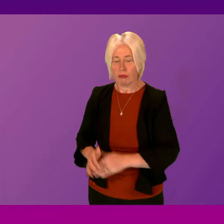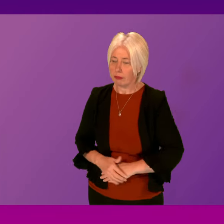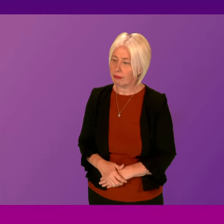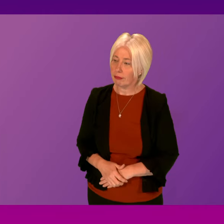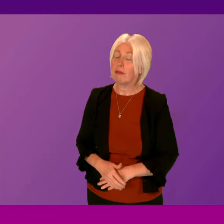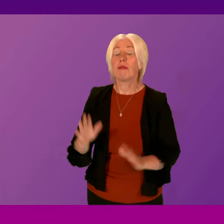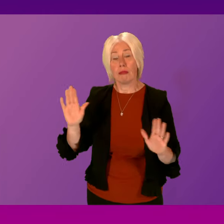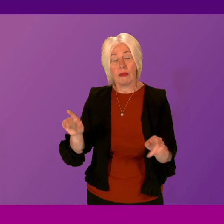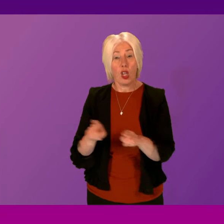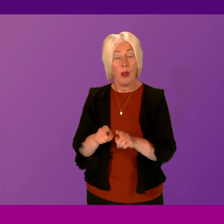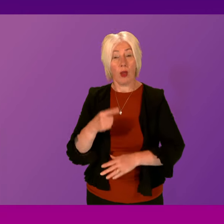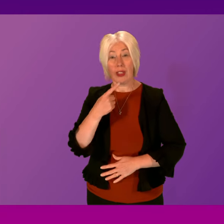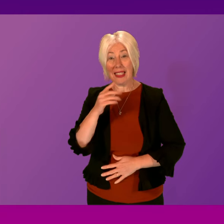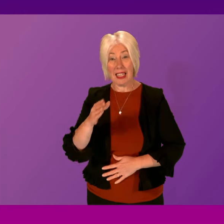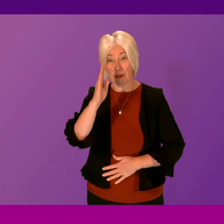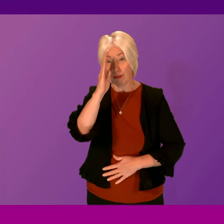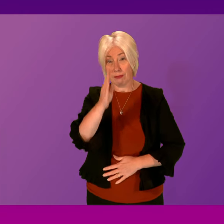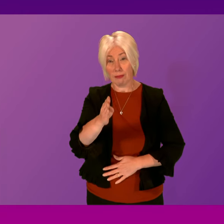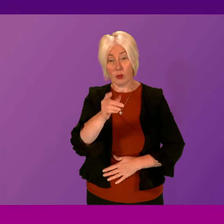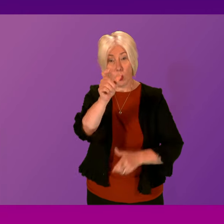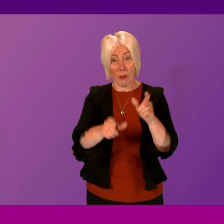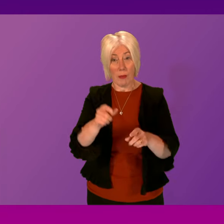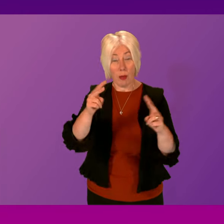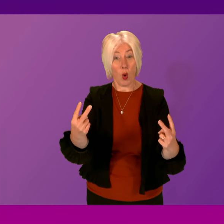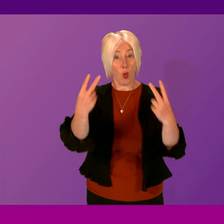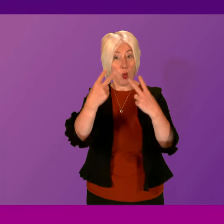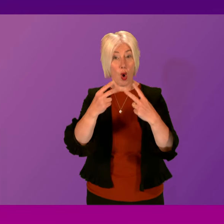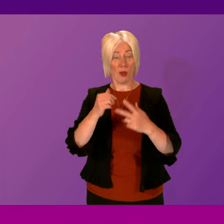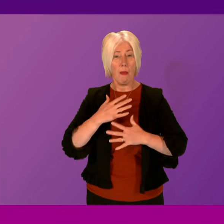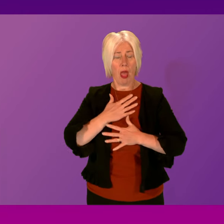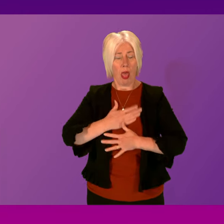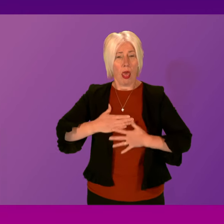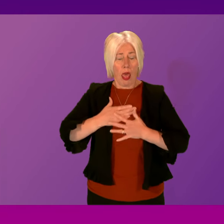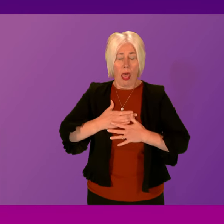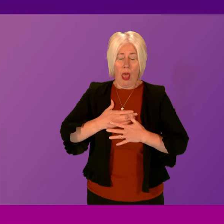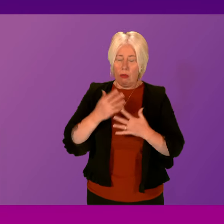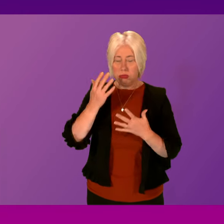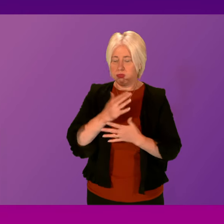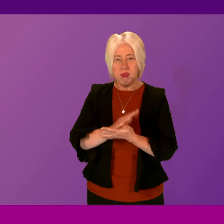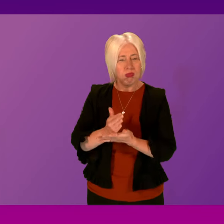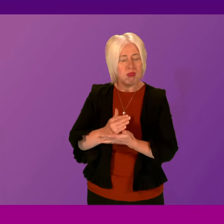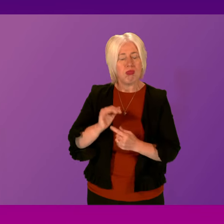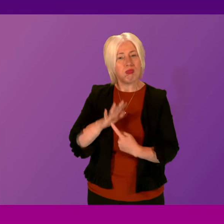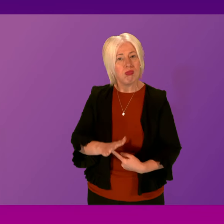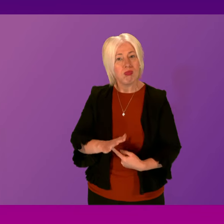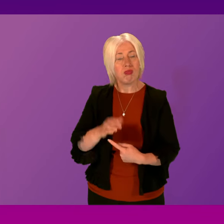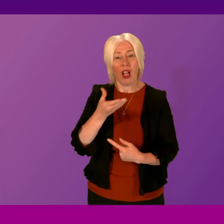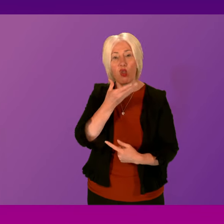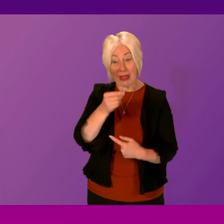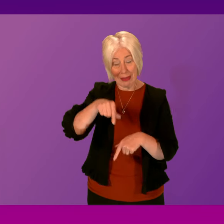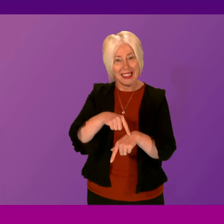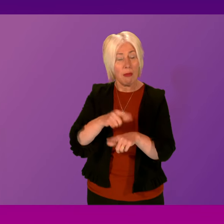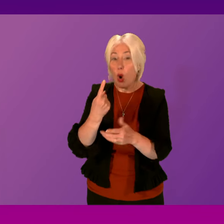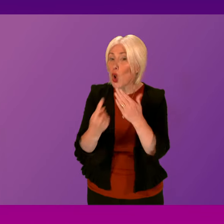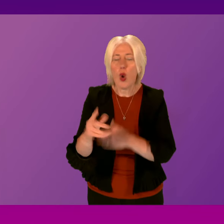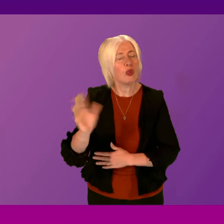And if I may, can I also say directly to those watching this who may have feelings of despair this festive season, that you are not alone.